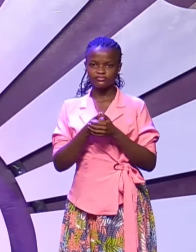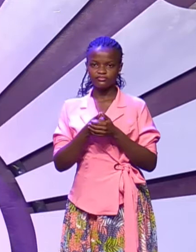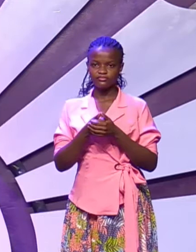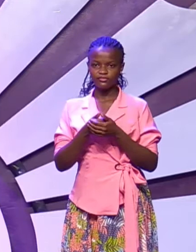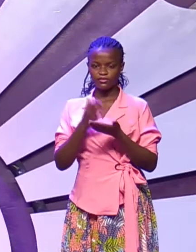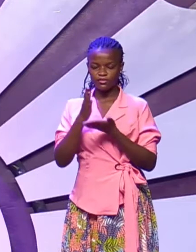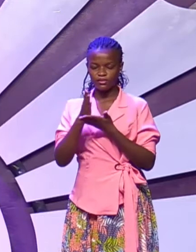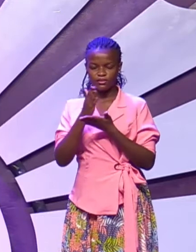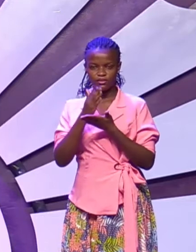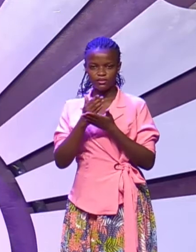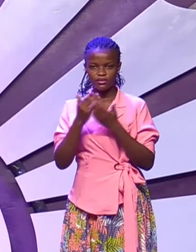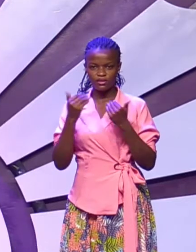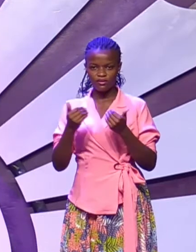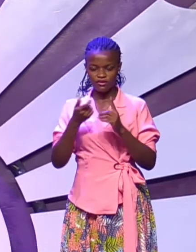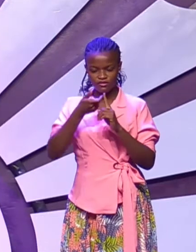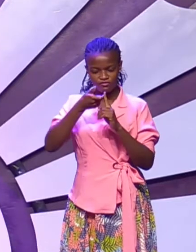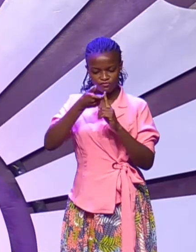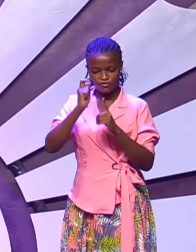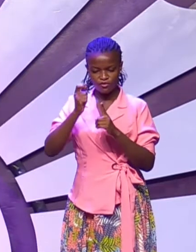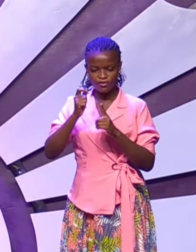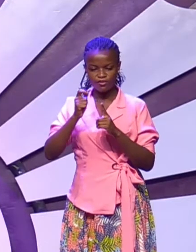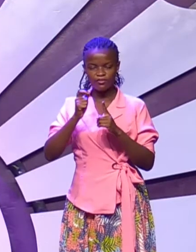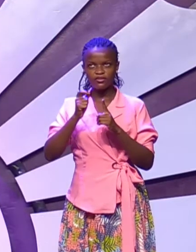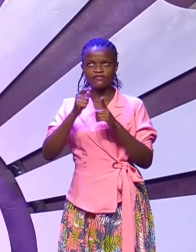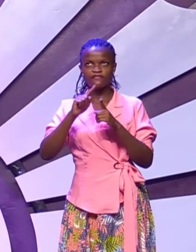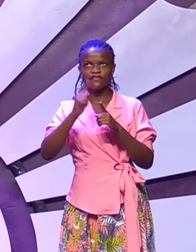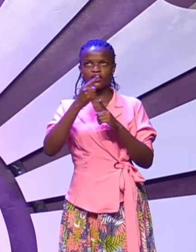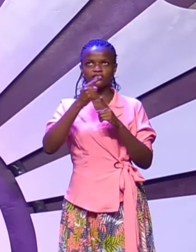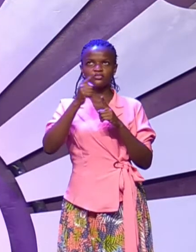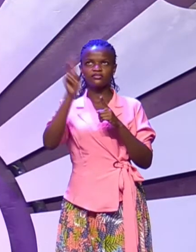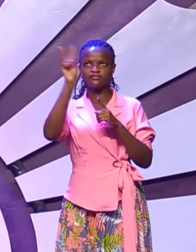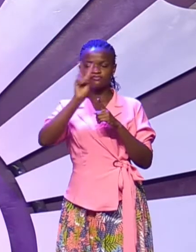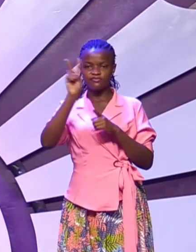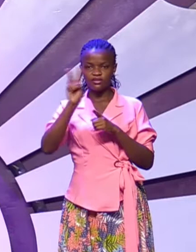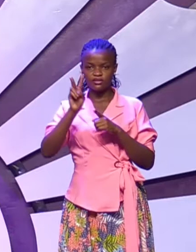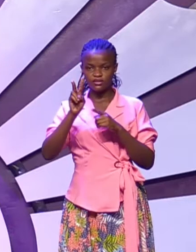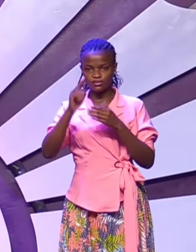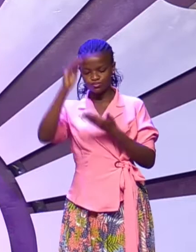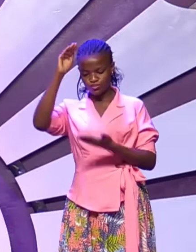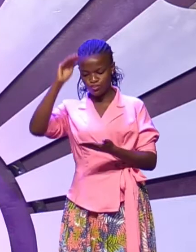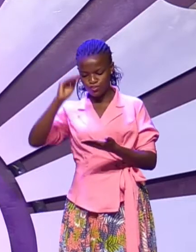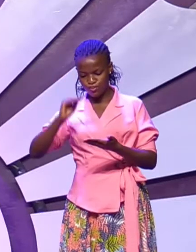Yes, because from verse 1 to verse 32.